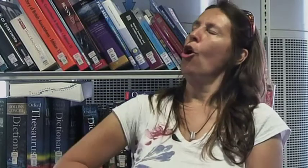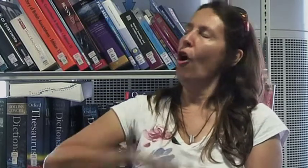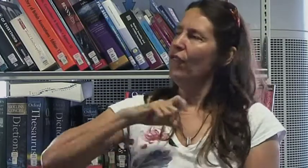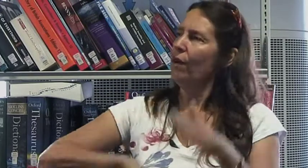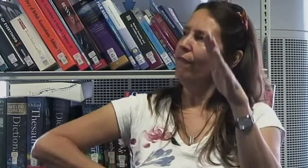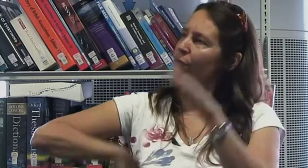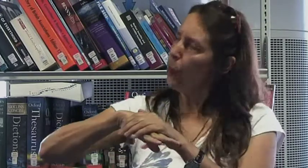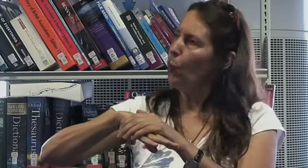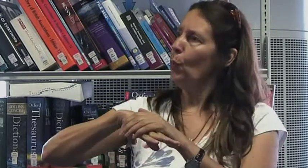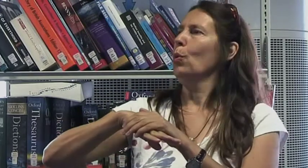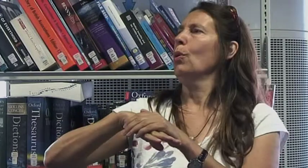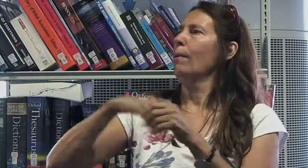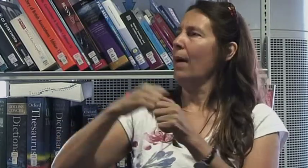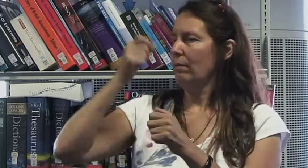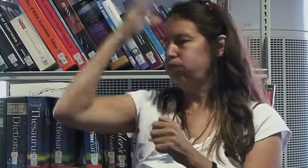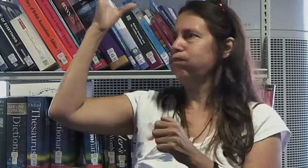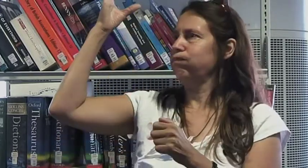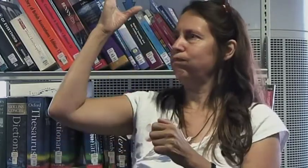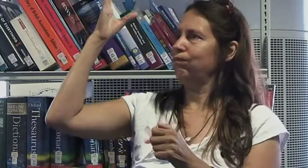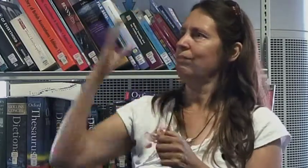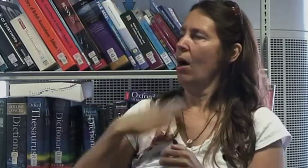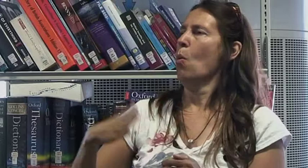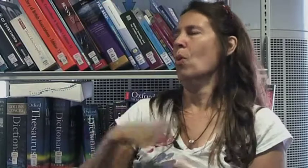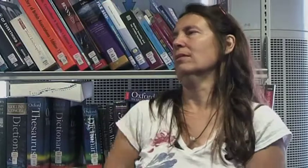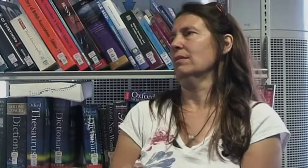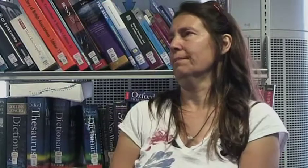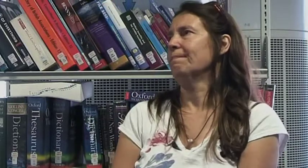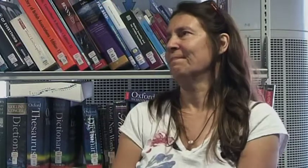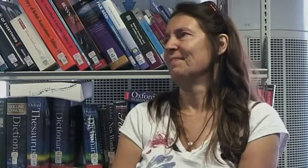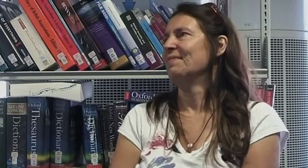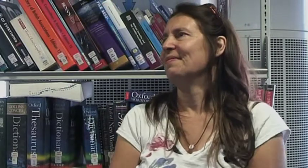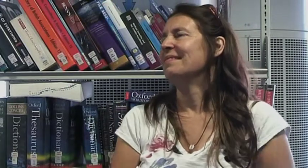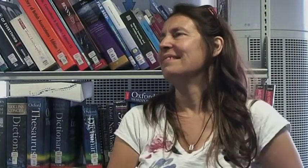But now I'm fully confident. I feel my knowledge has increased and I know what I want.